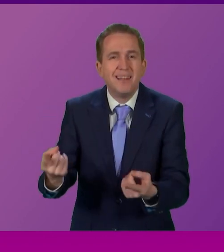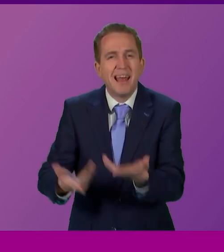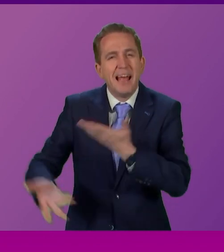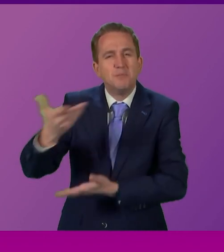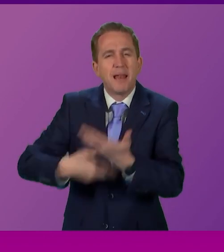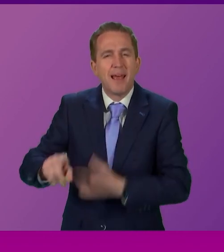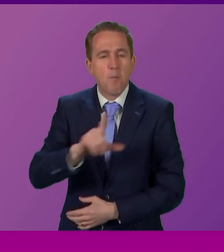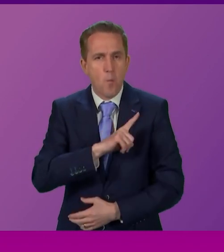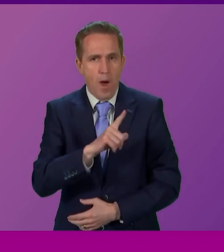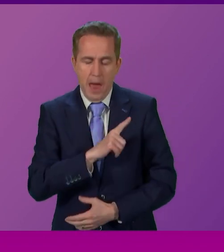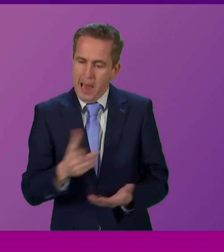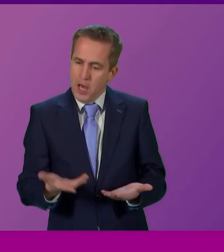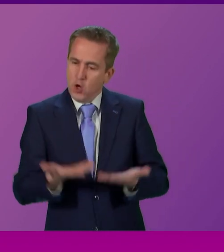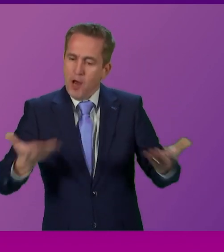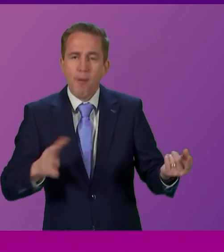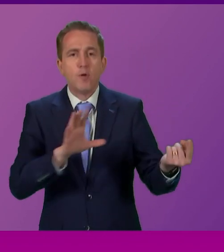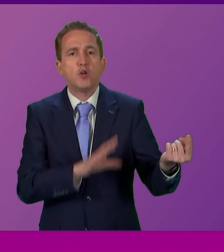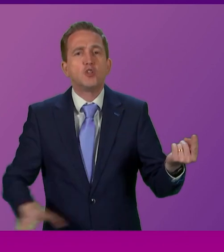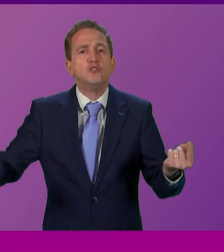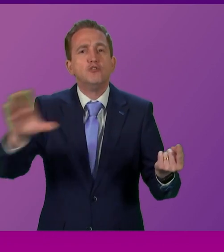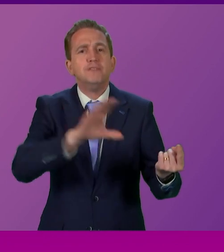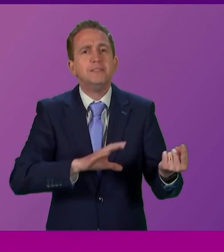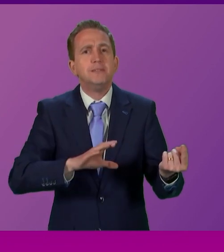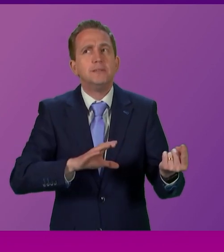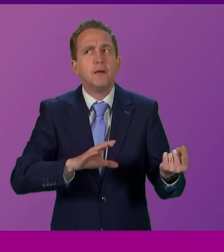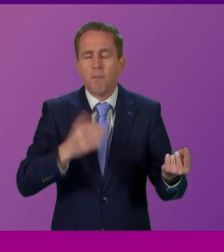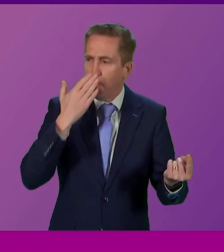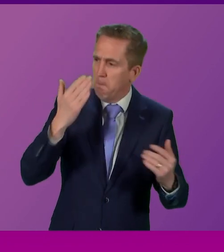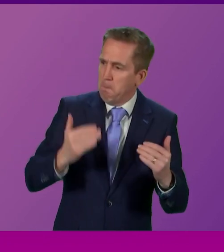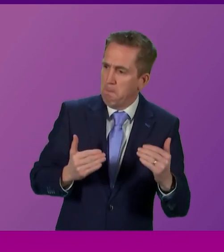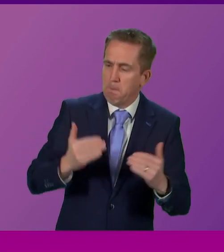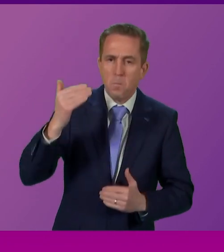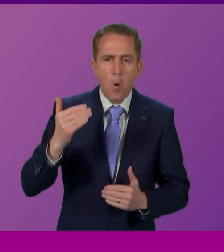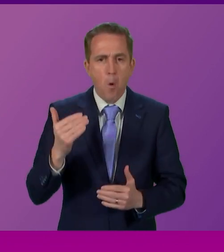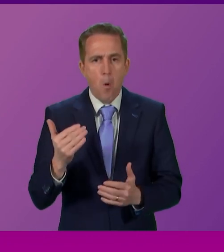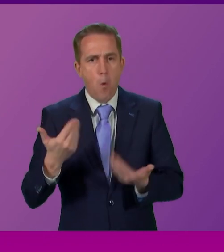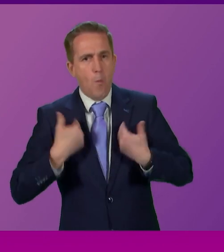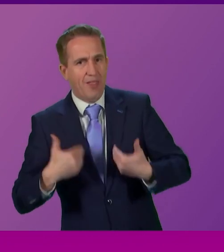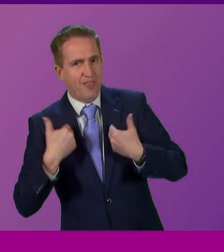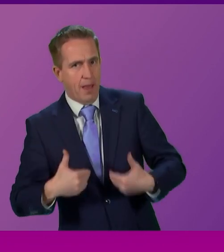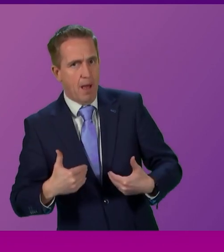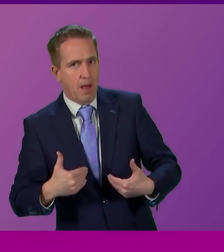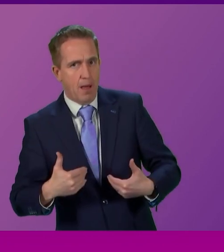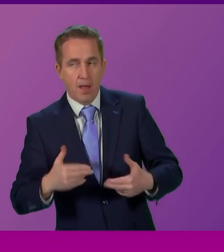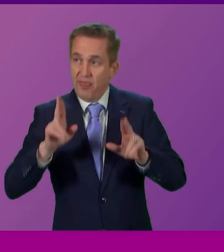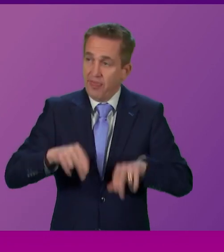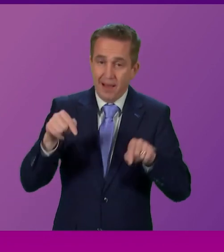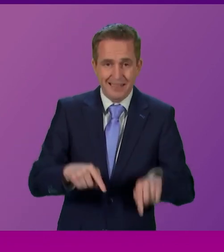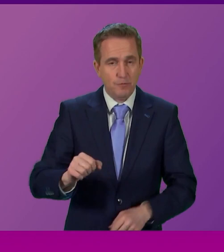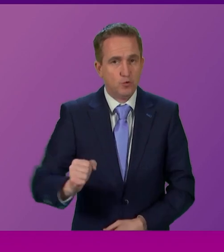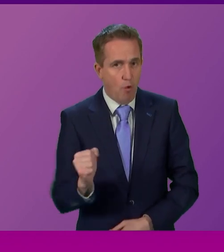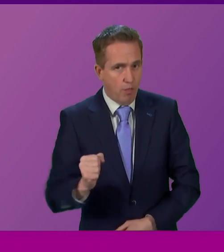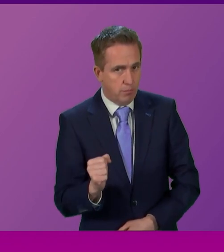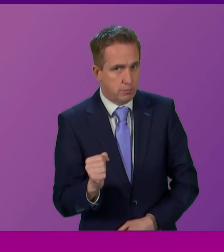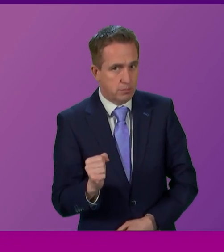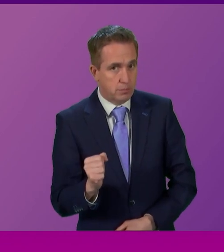that countries comparable to Scotland are so much better off. They are indeed in a position where